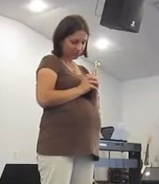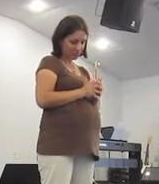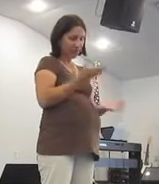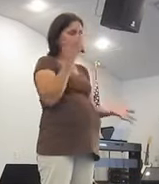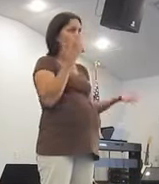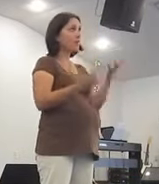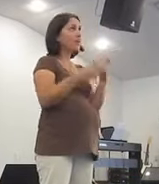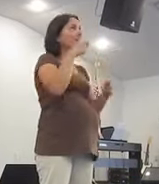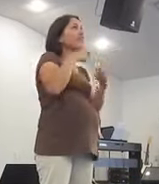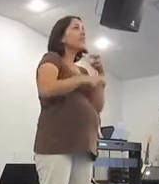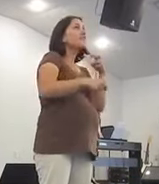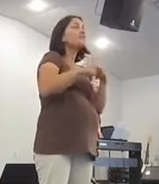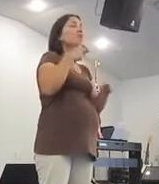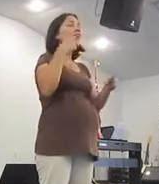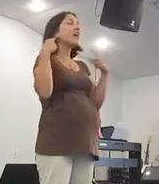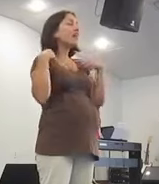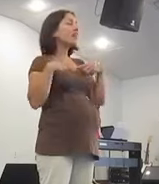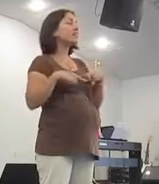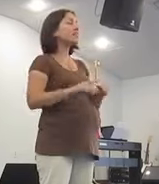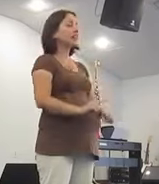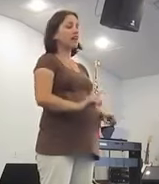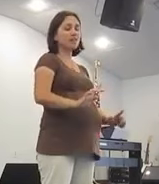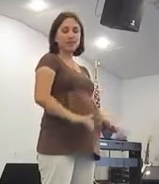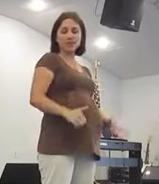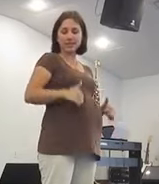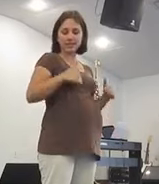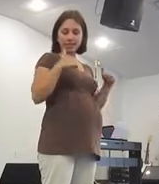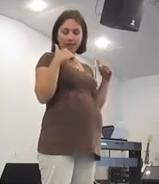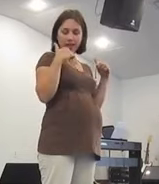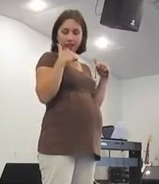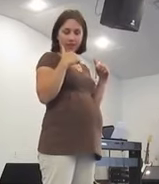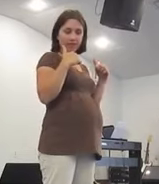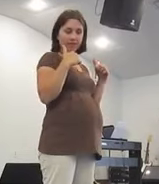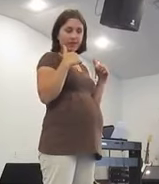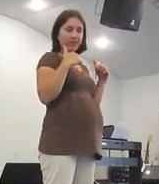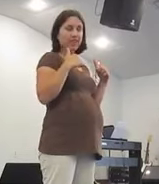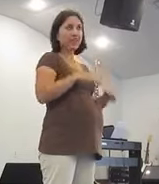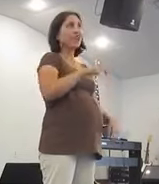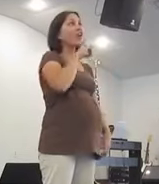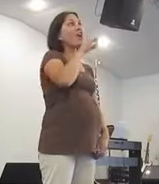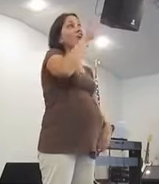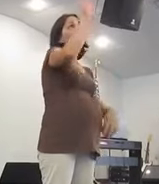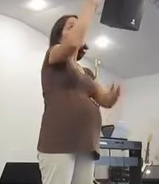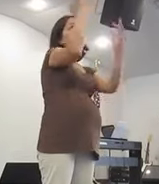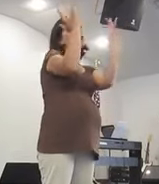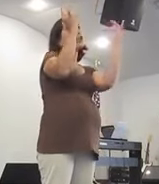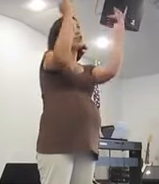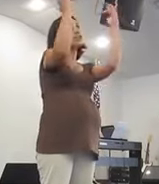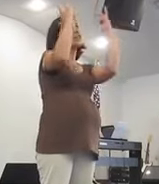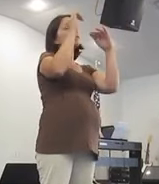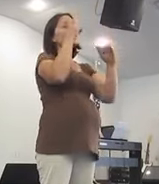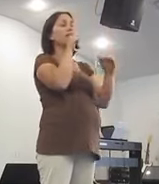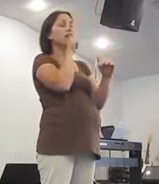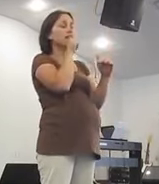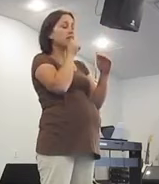What if trials of this life are your mercies in